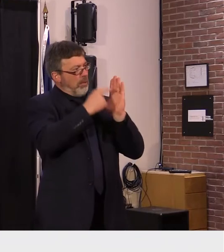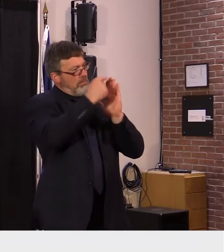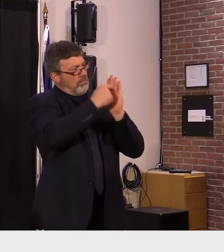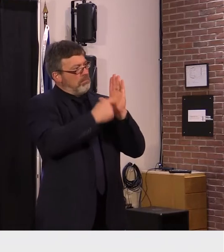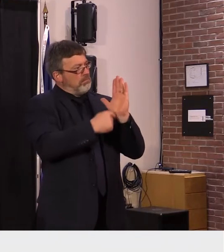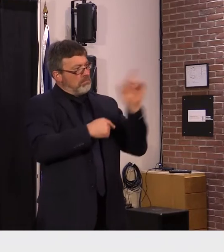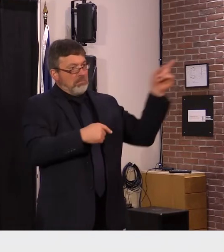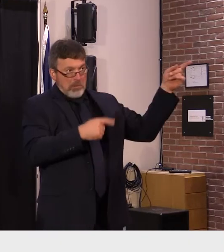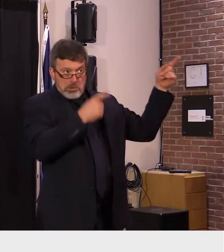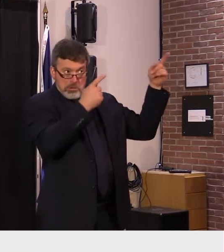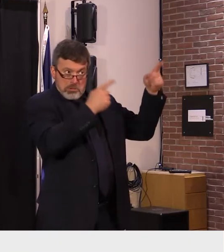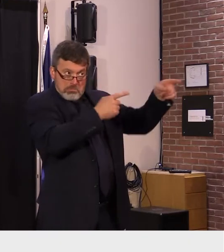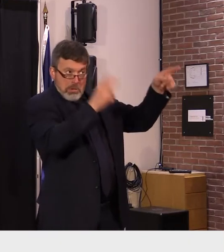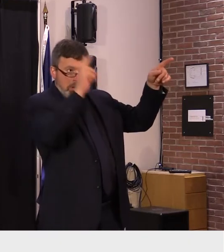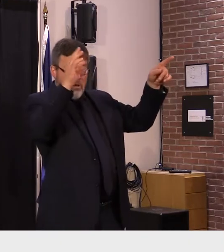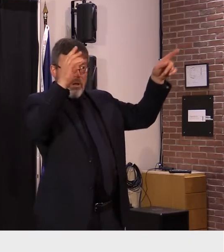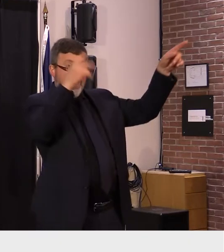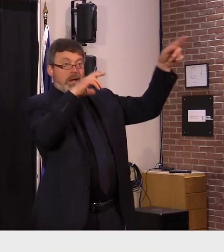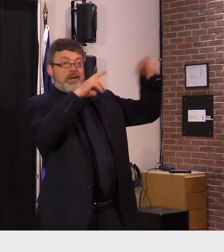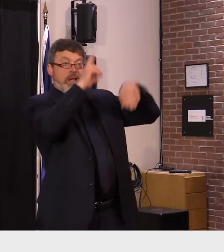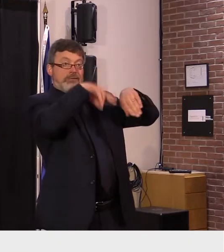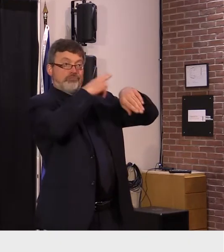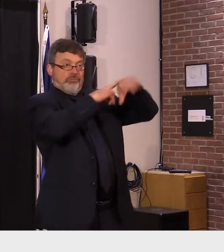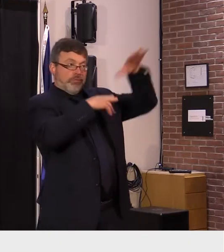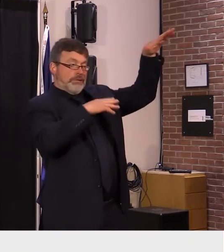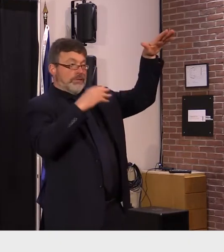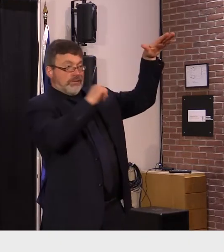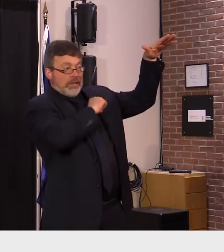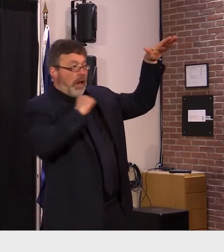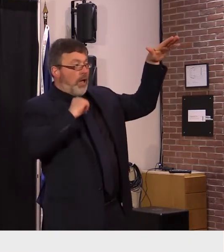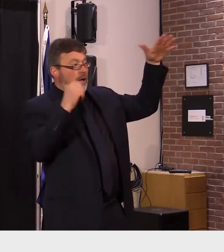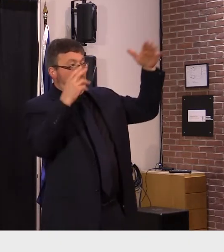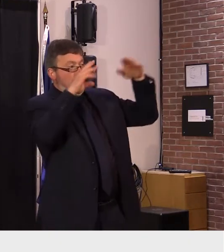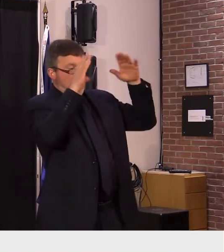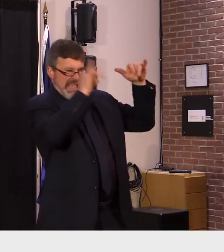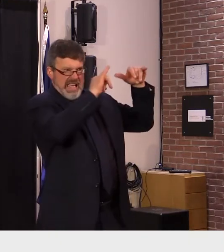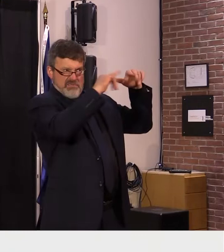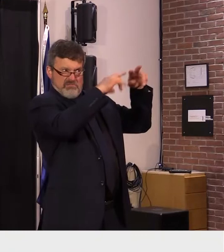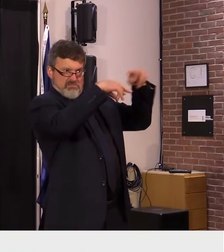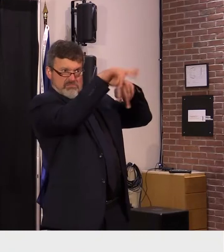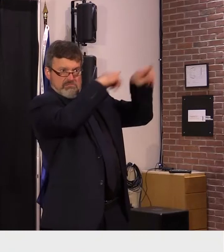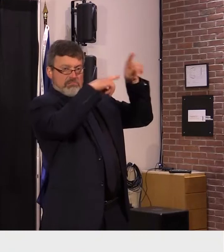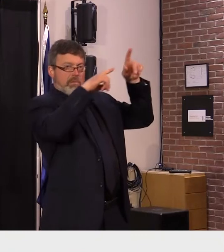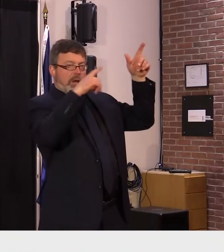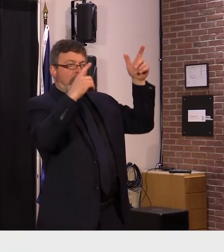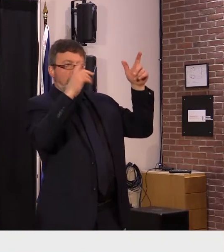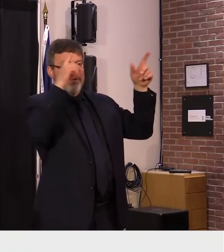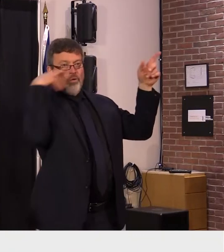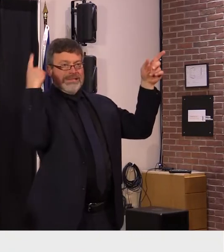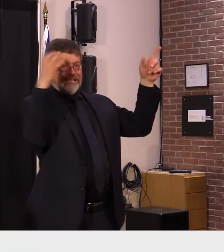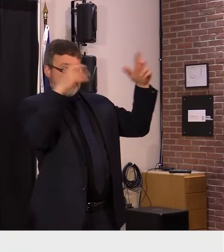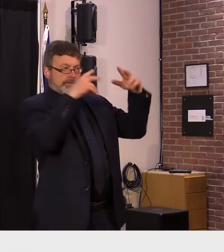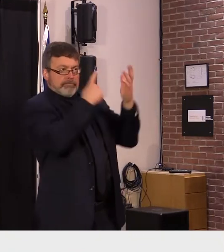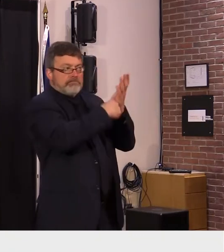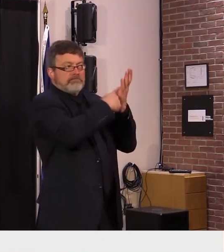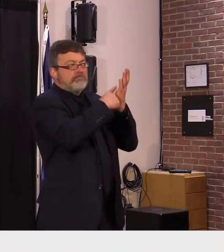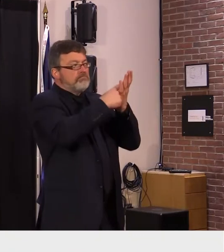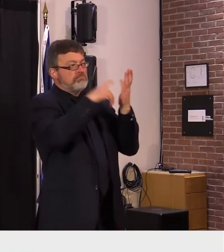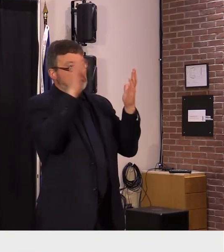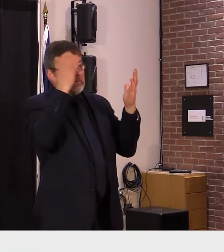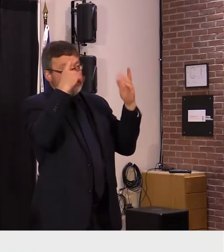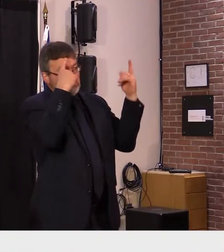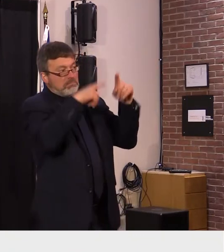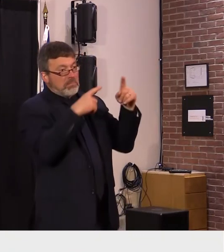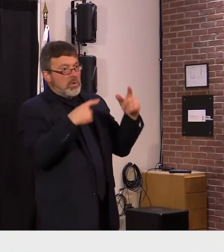on the national level in the senate in particular and i uh i hope they move forward with that